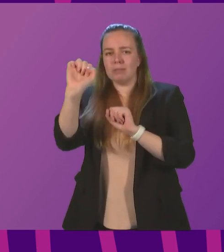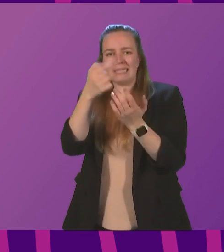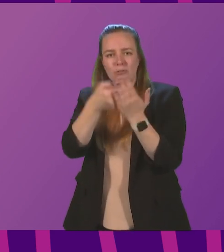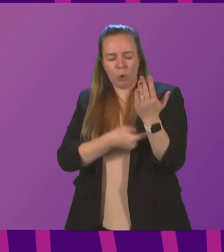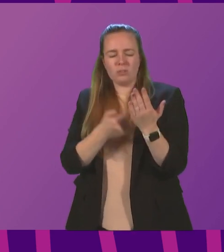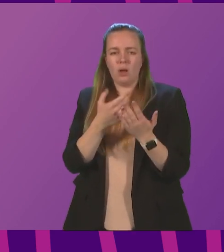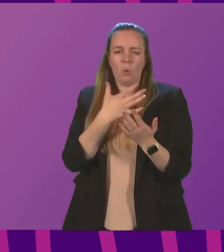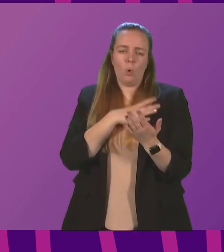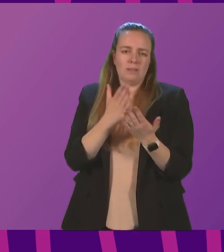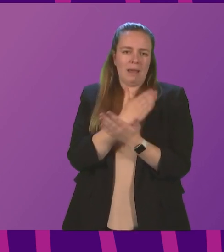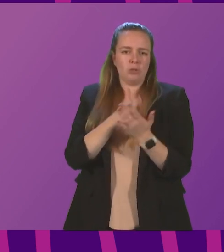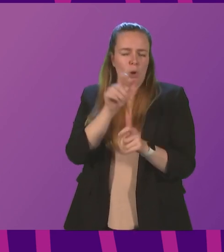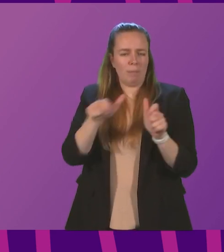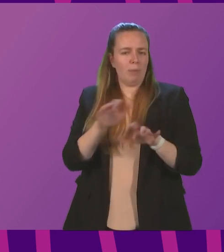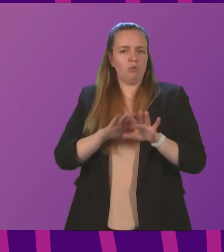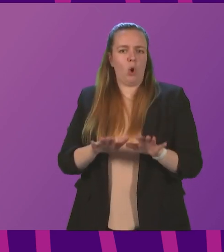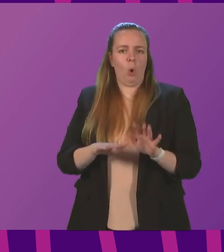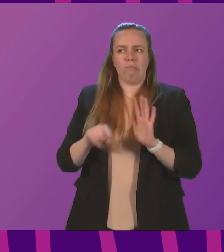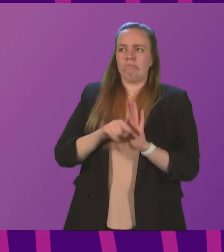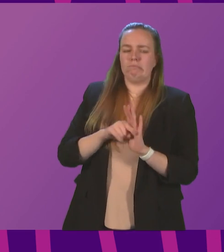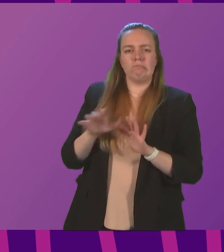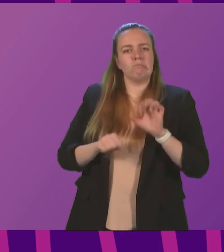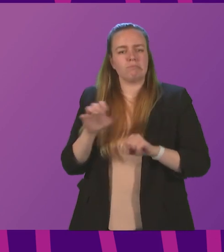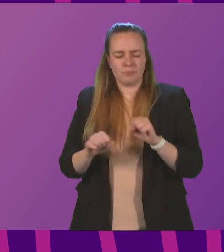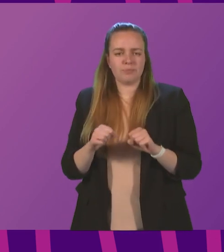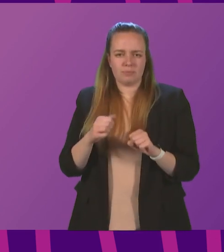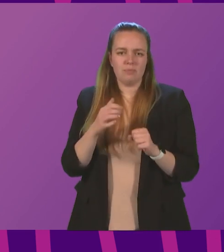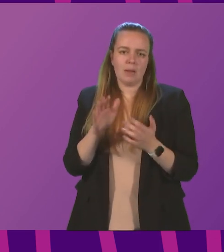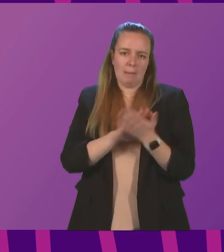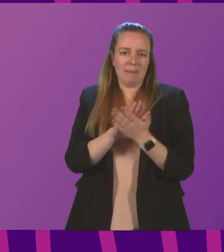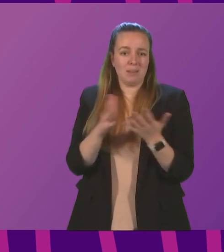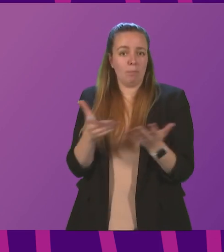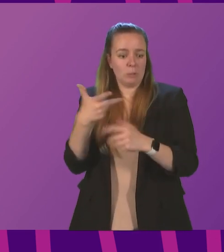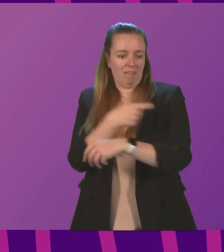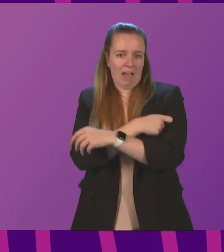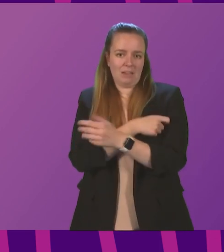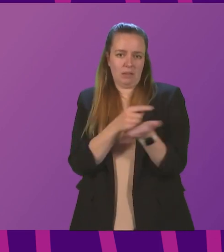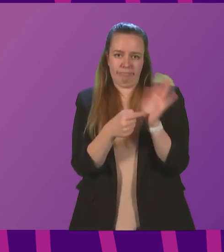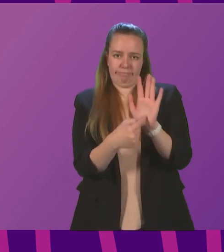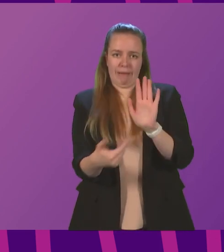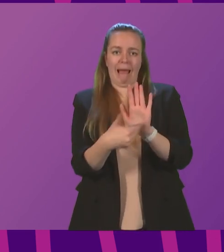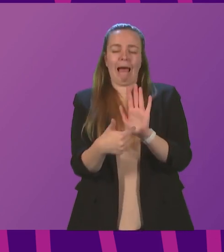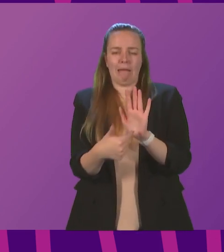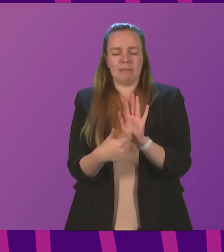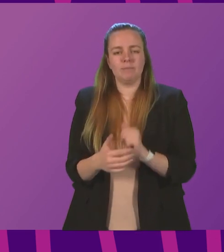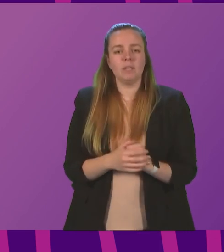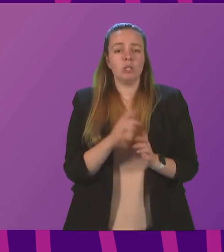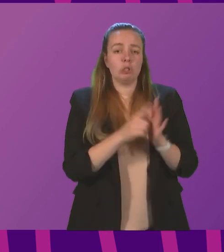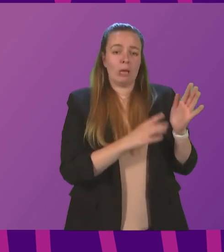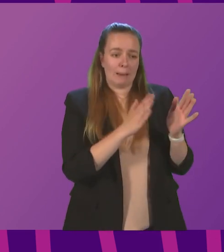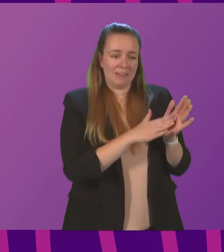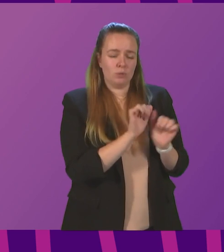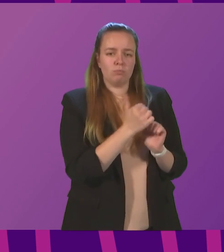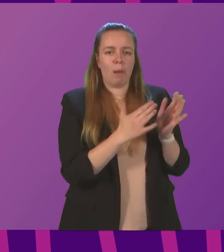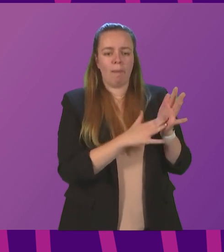disadvantaged and that the benefits of booster vaccines are properly reflected. Jenny Minto to be followed by Martin